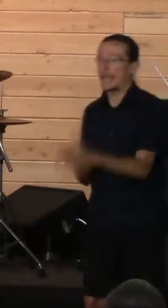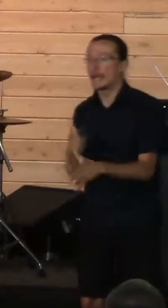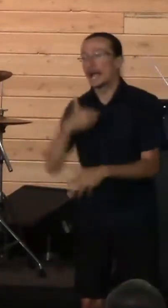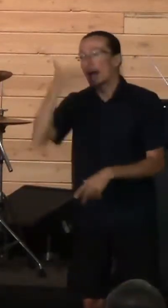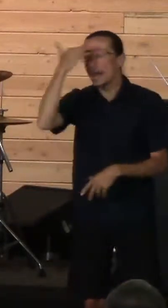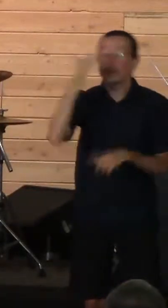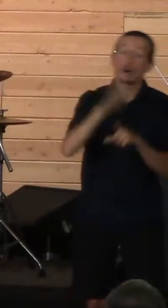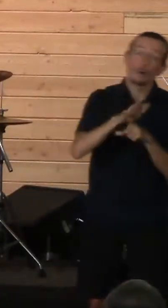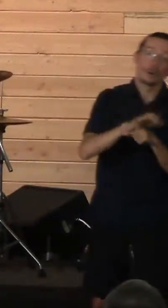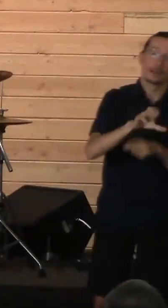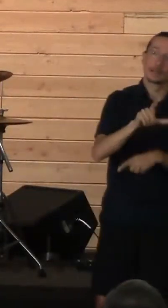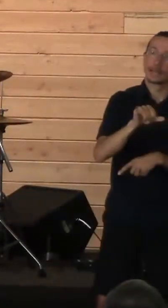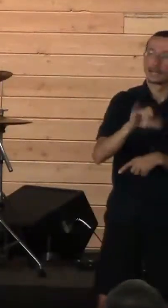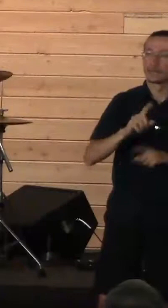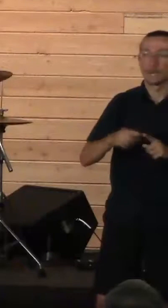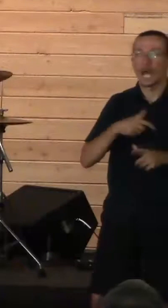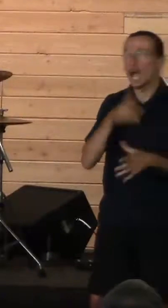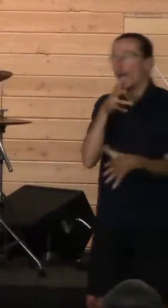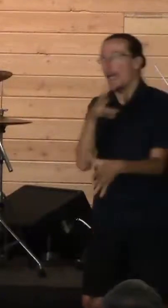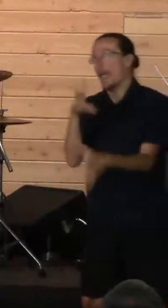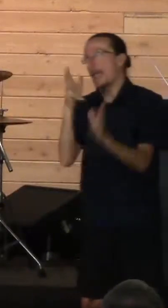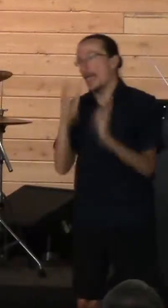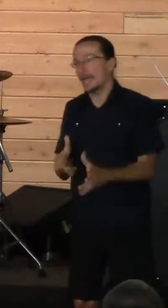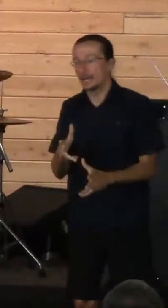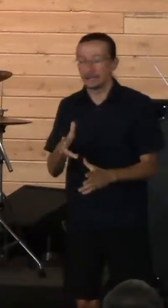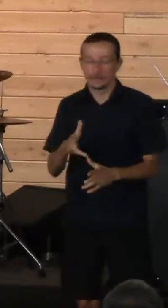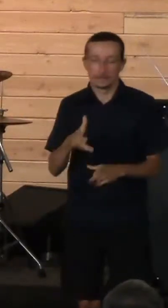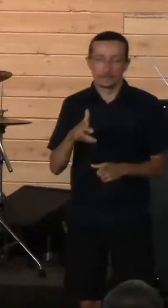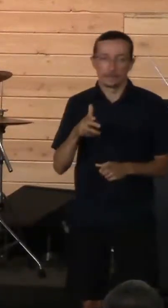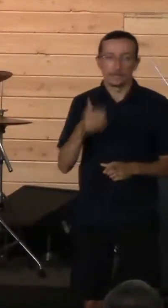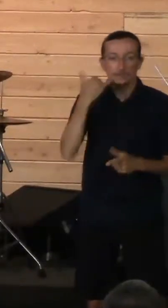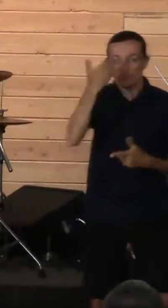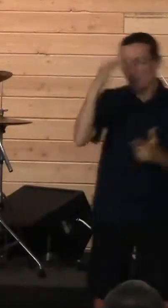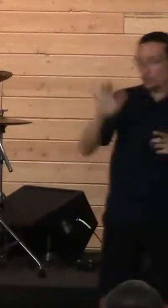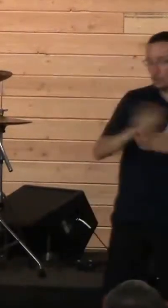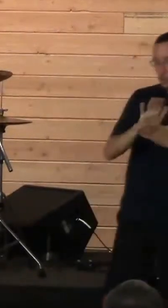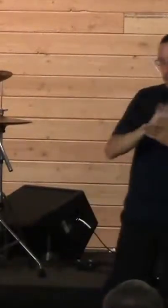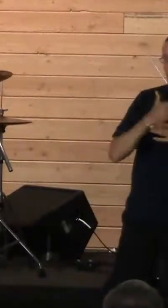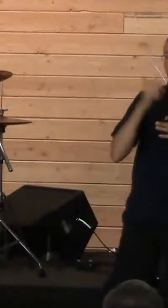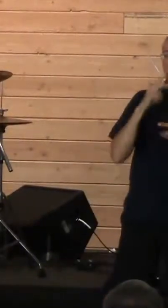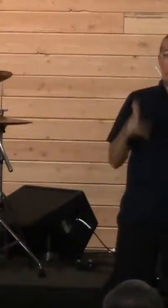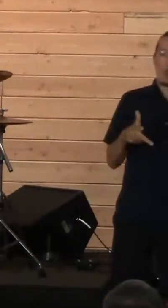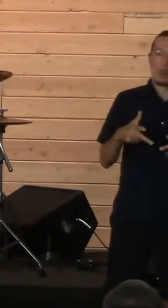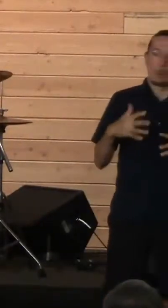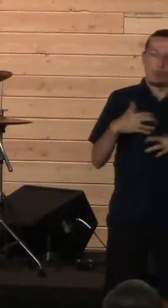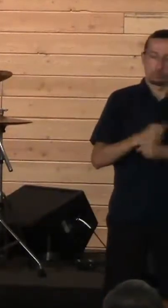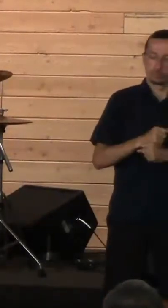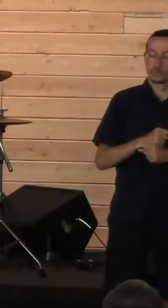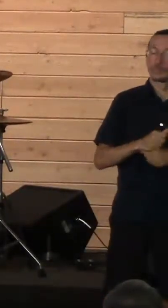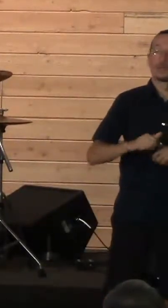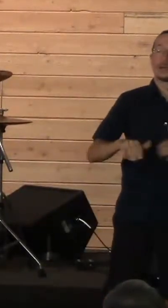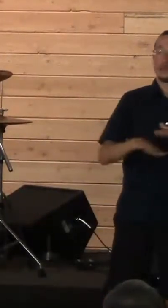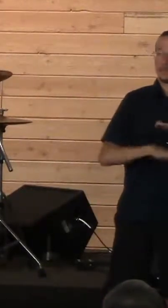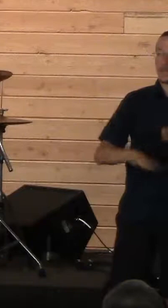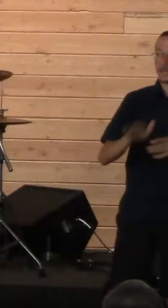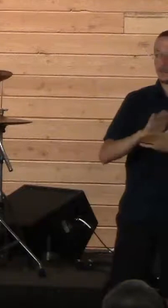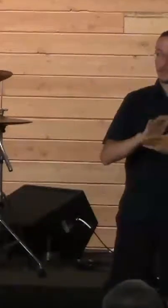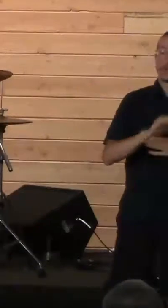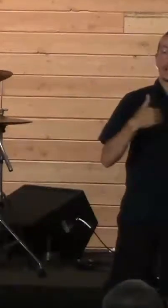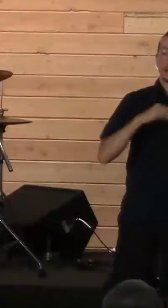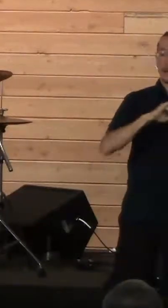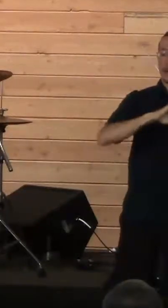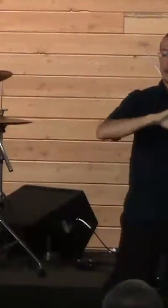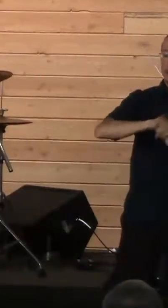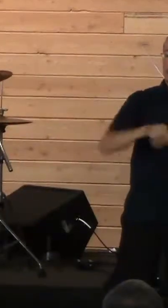I hate it. I hate it, and this is why I hate it. If you don't know the movie, let me give you a small recap. The movie, basically, it's Julia Roberts,